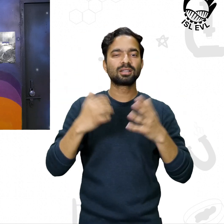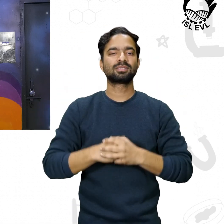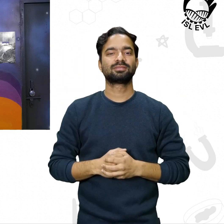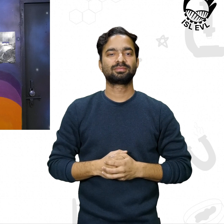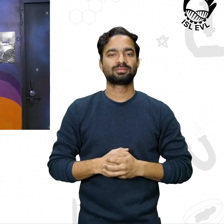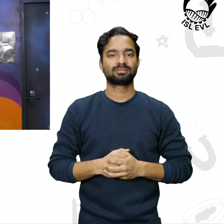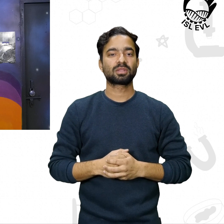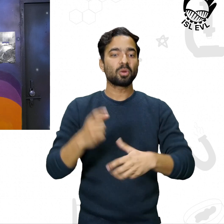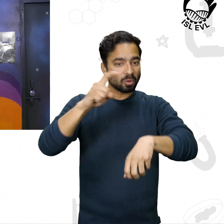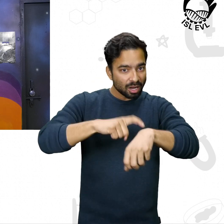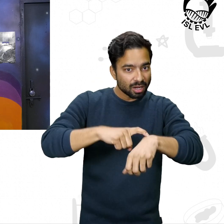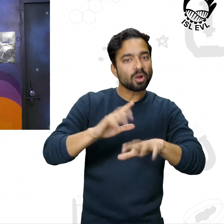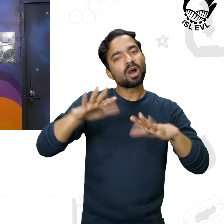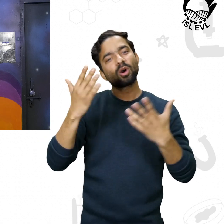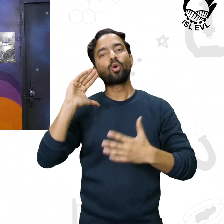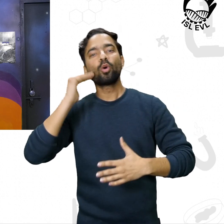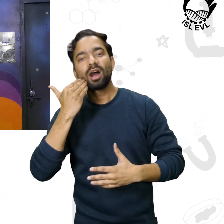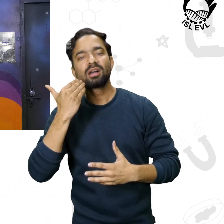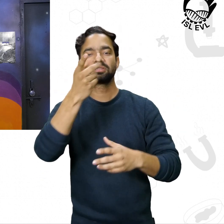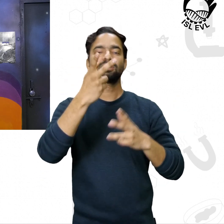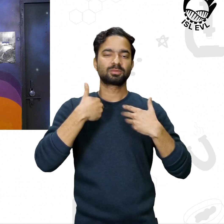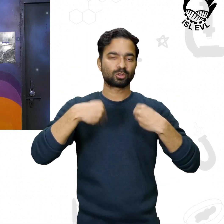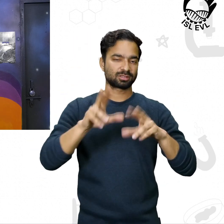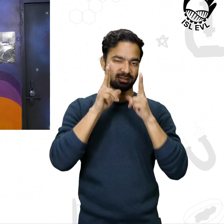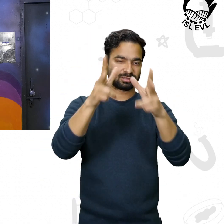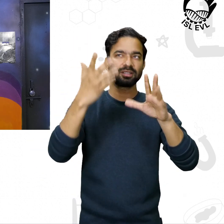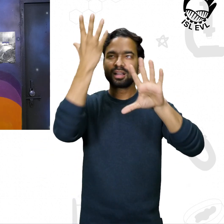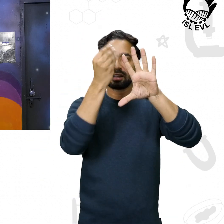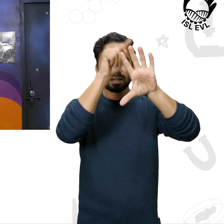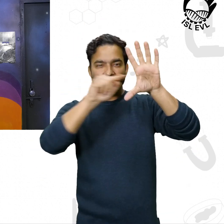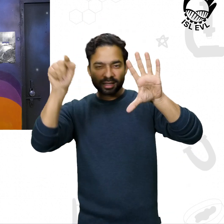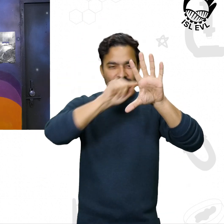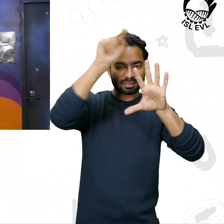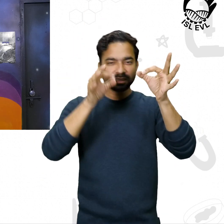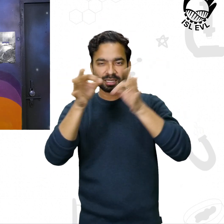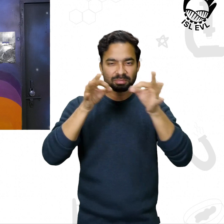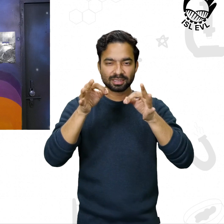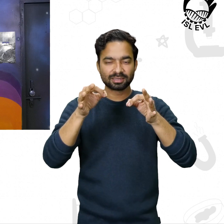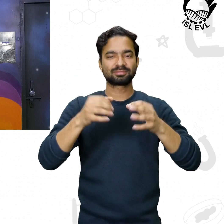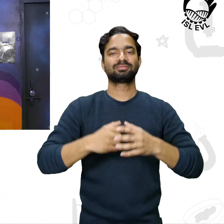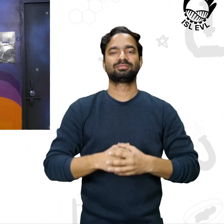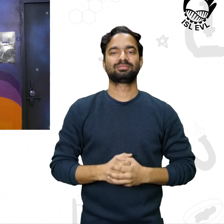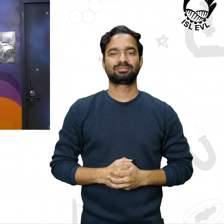of If you time and date match, it tells you that time is sky.